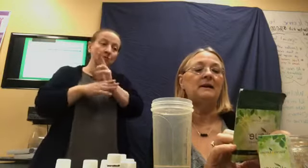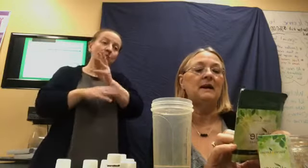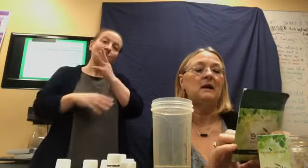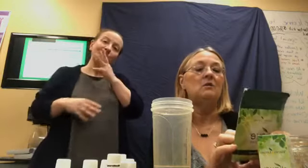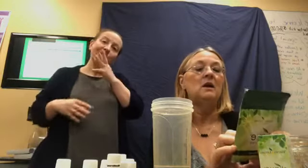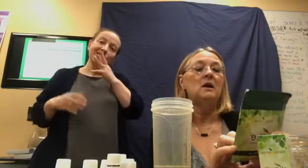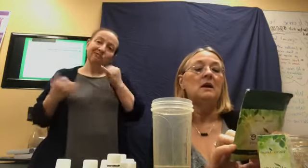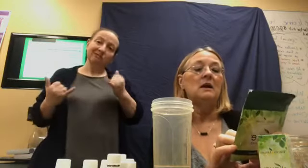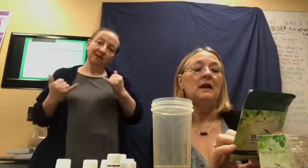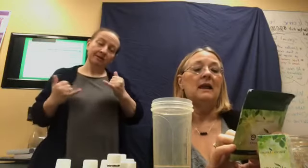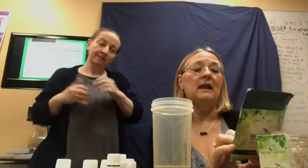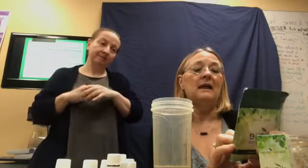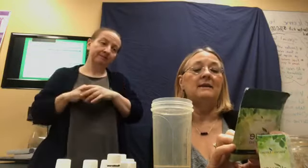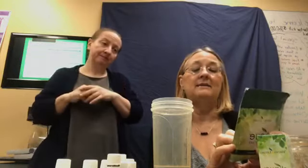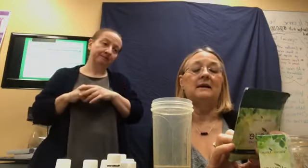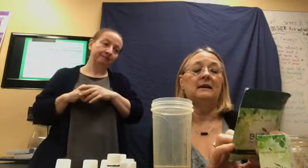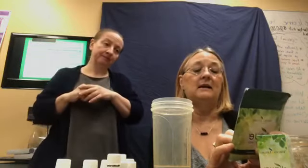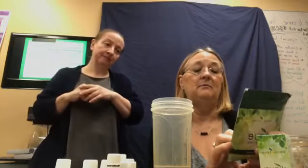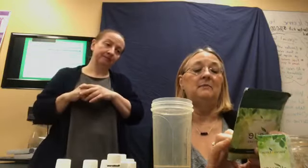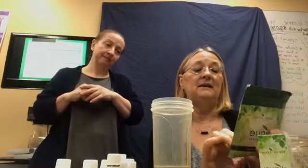now. Um. And, um. My.